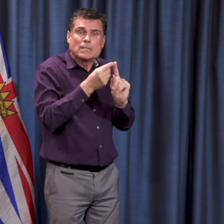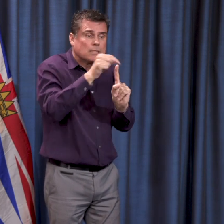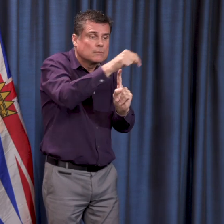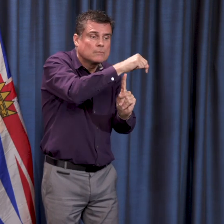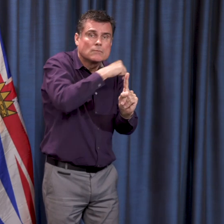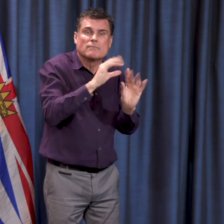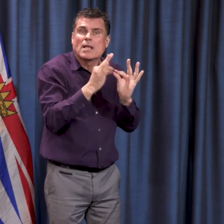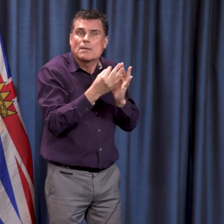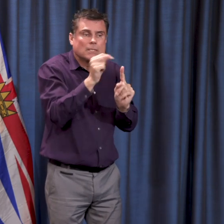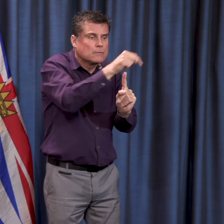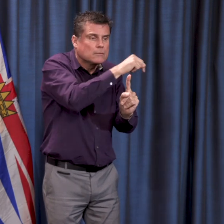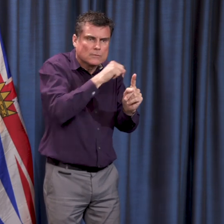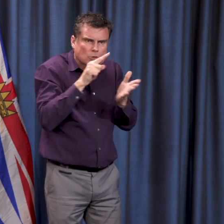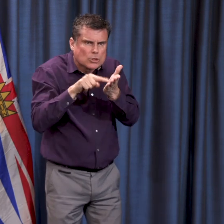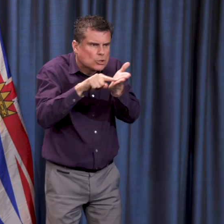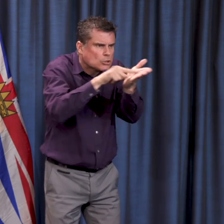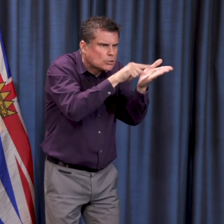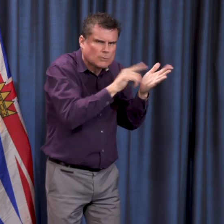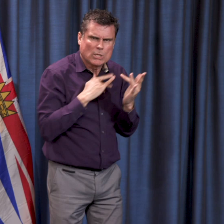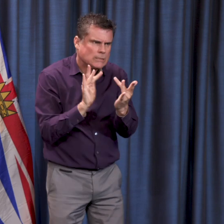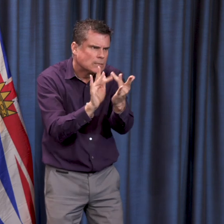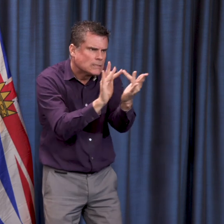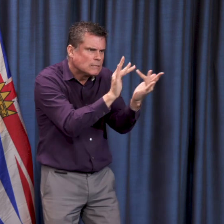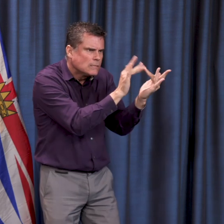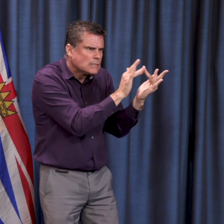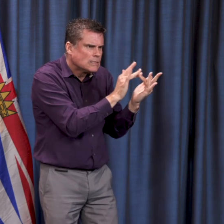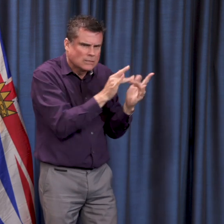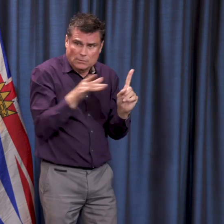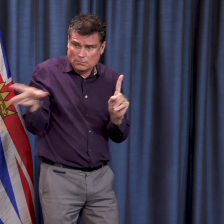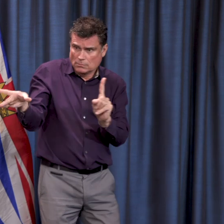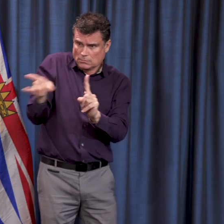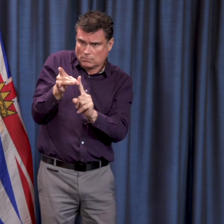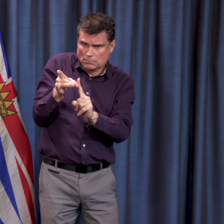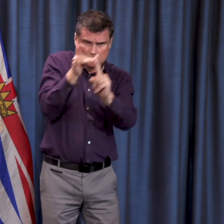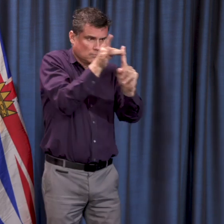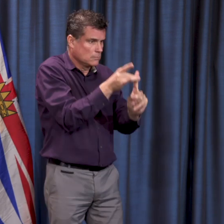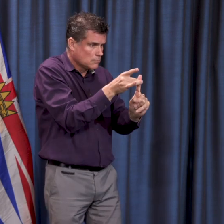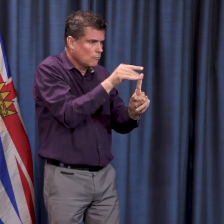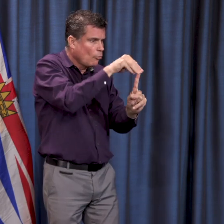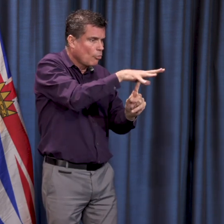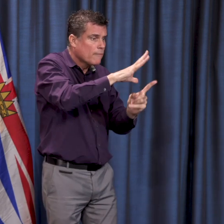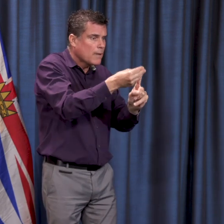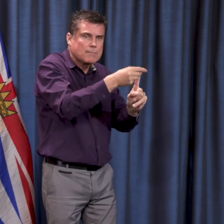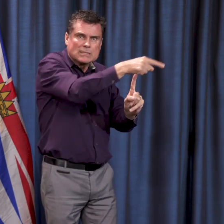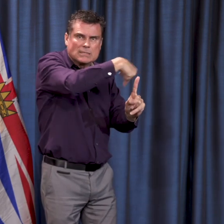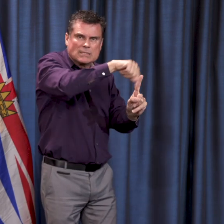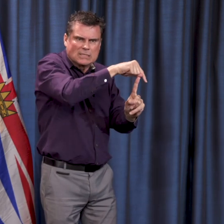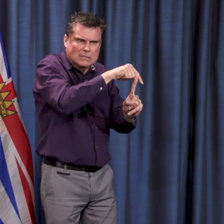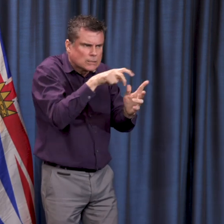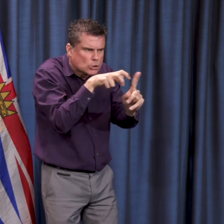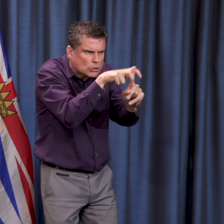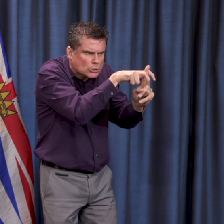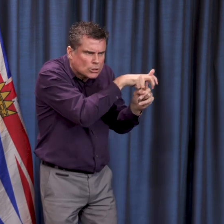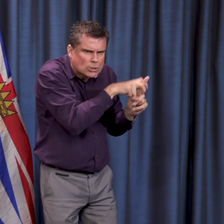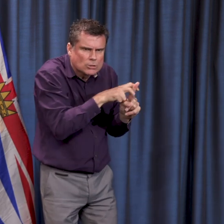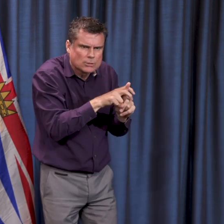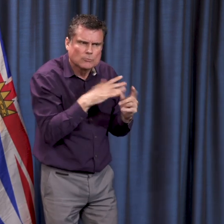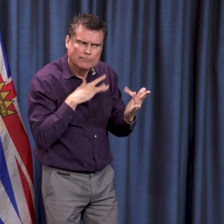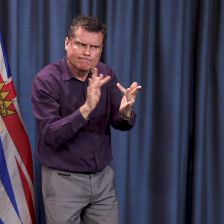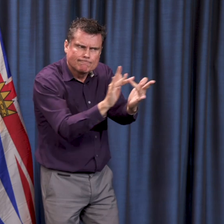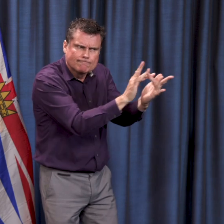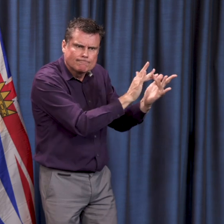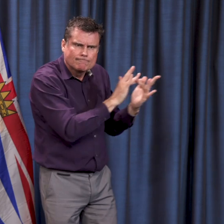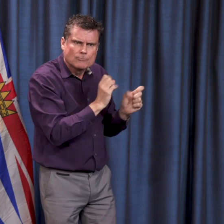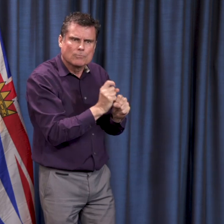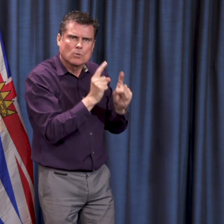was at risk from exposure to this individual was identified. It is tragic that he passed away,